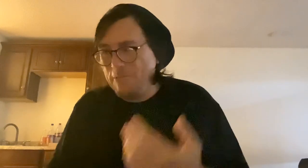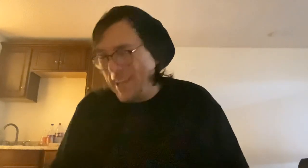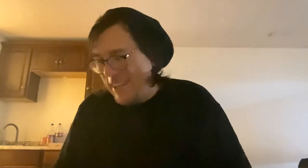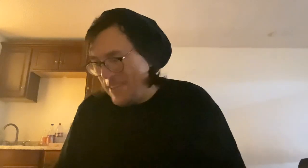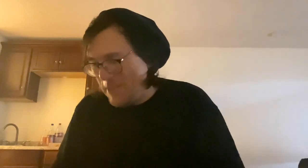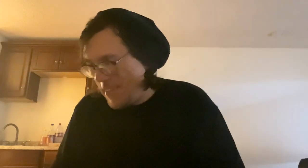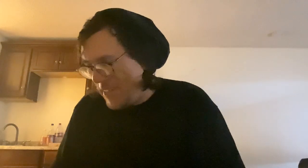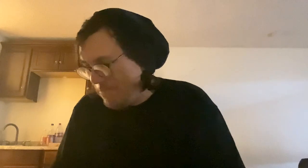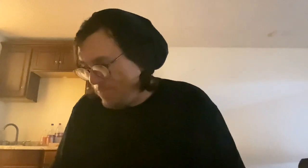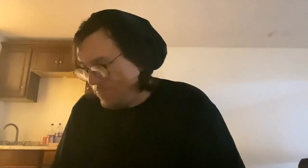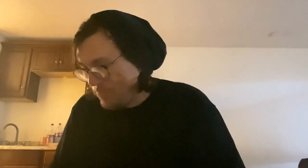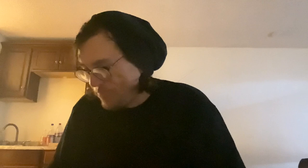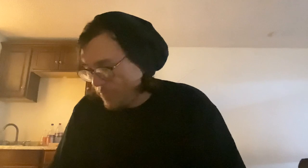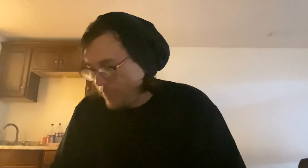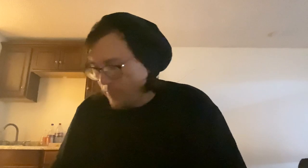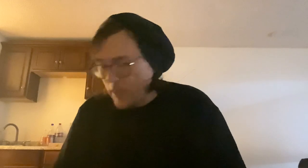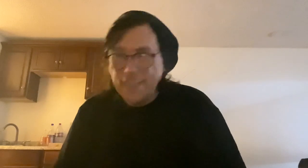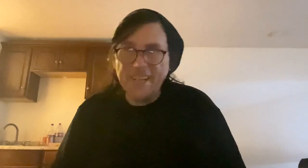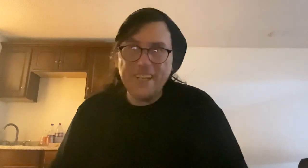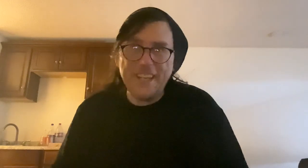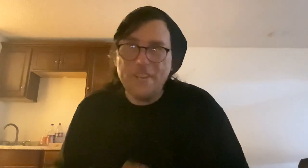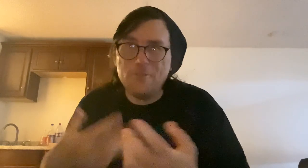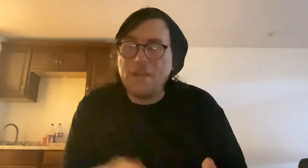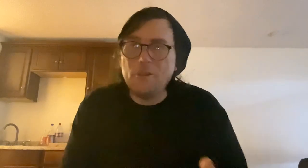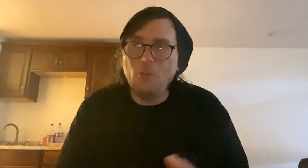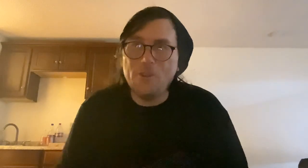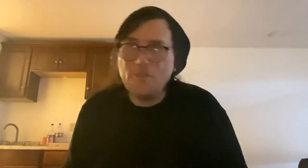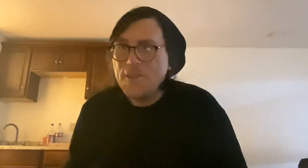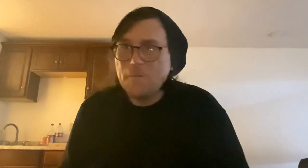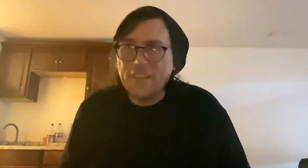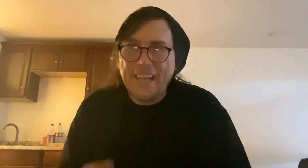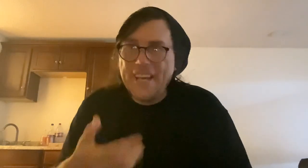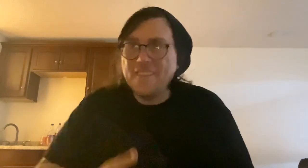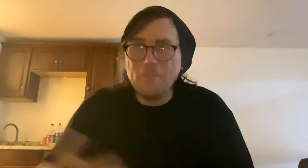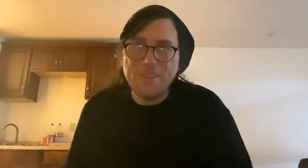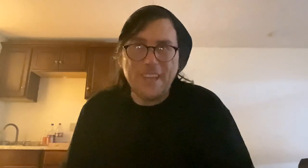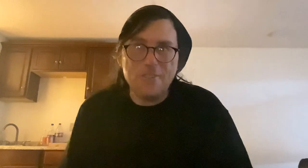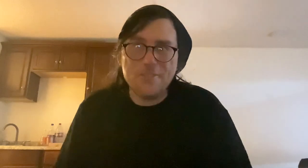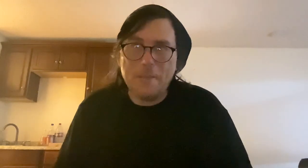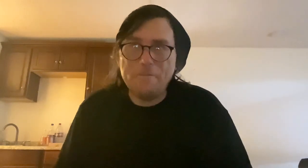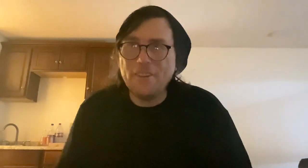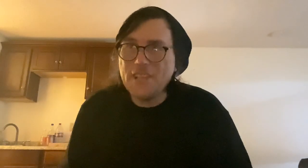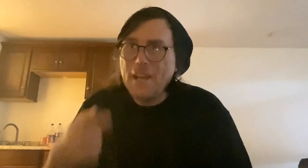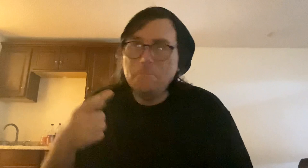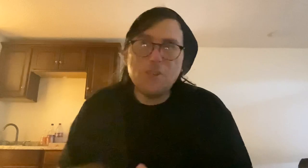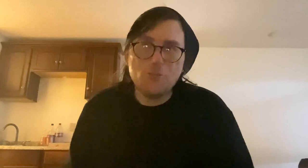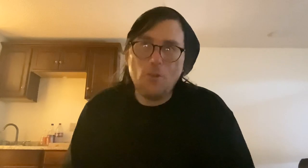is an entertainment lawyer. Like anything with the entertainment field, make sure you